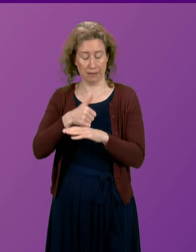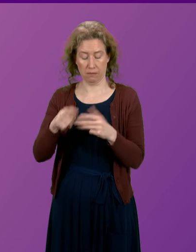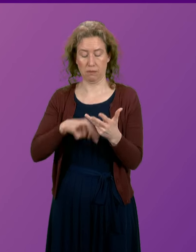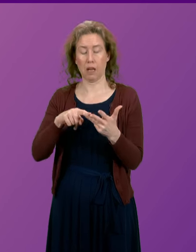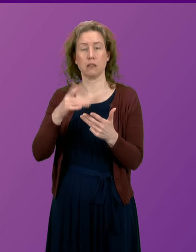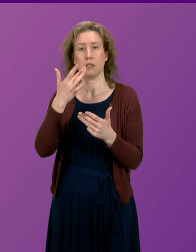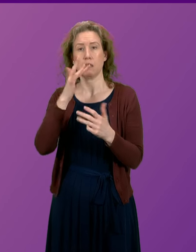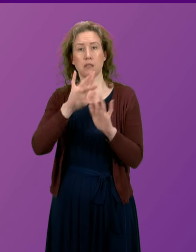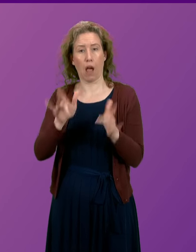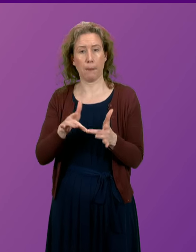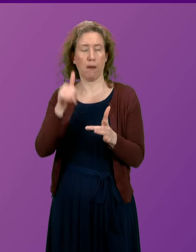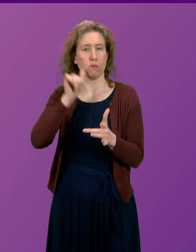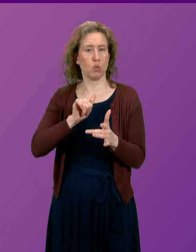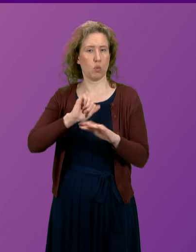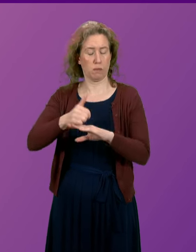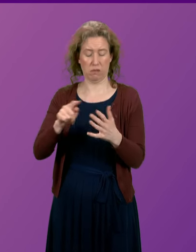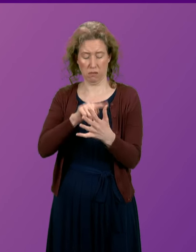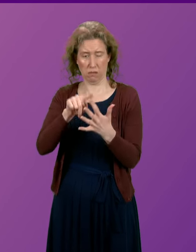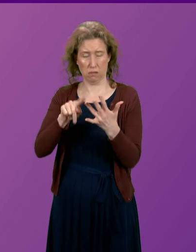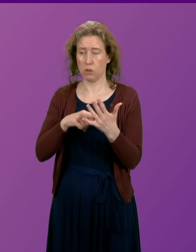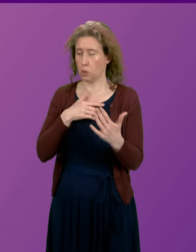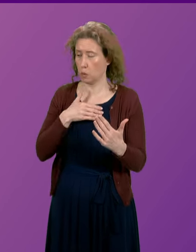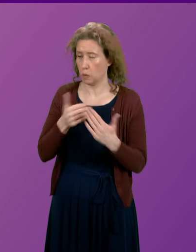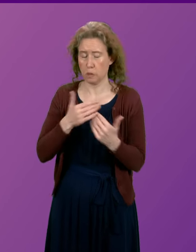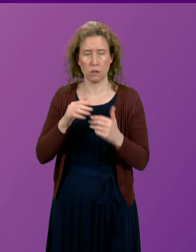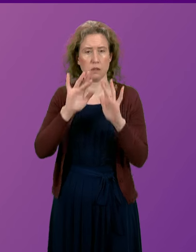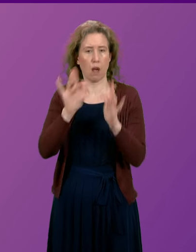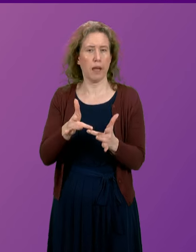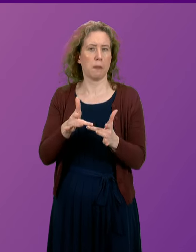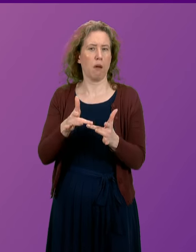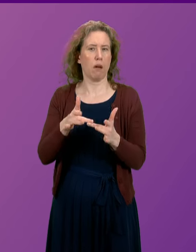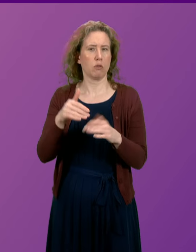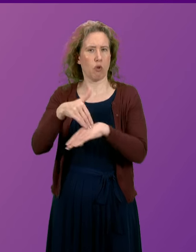Centre Scotland, to tackle cyber crime, including sextortion scams.